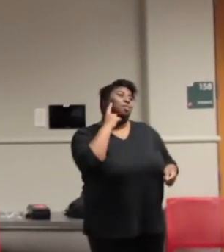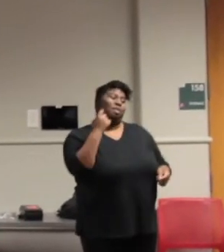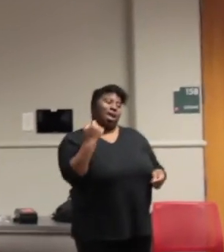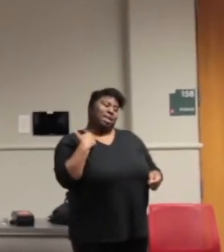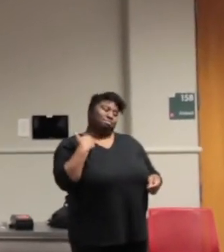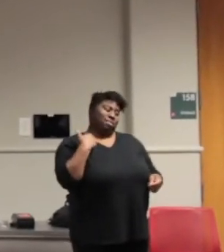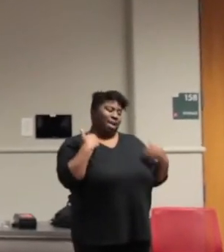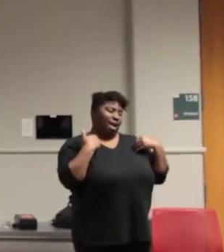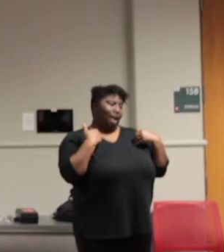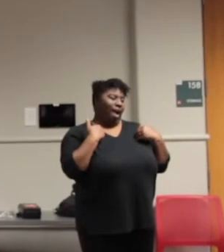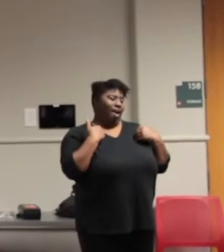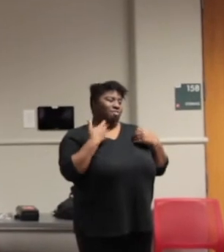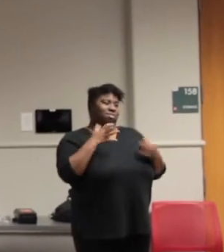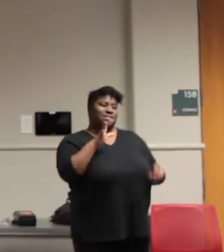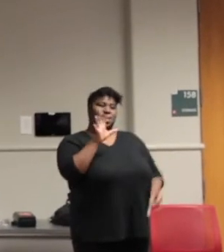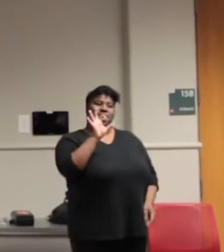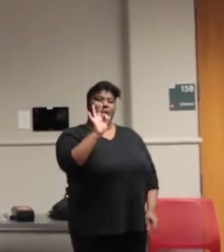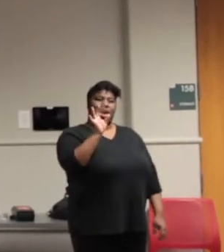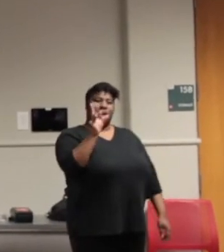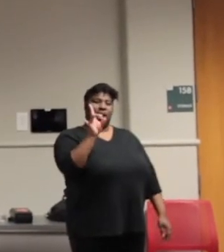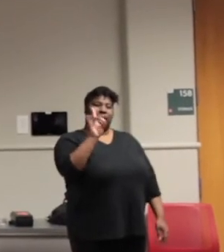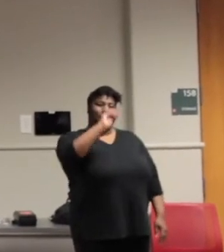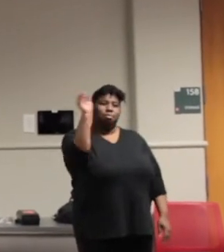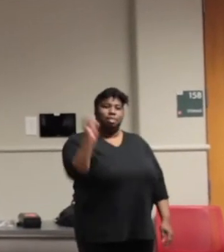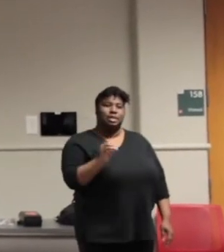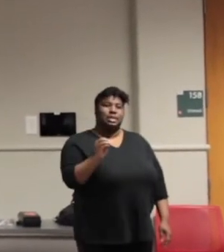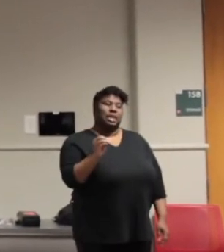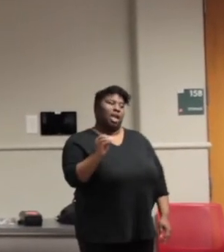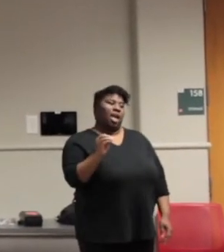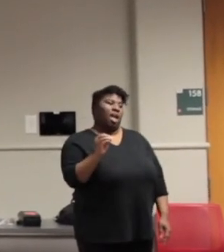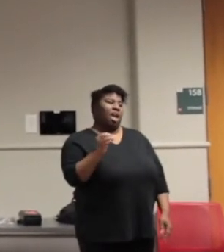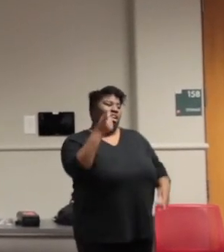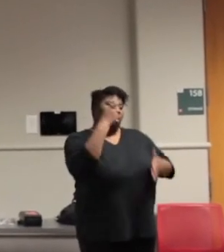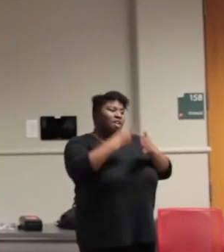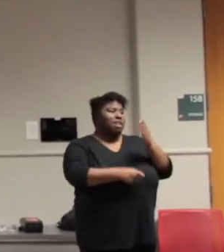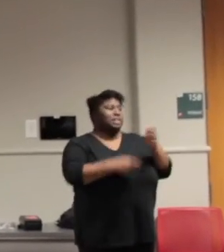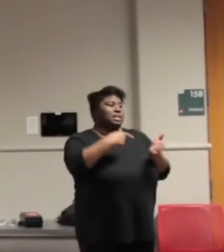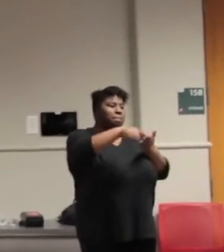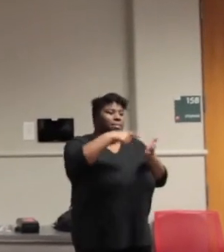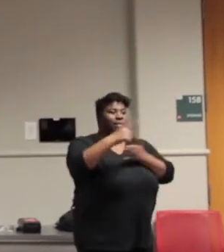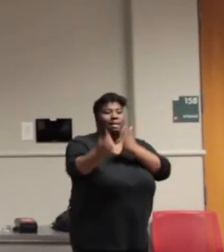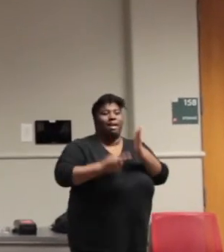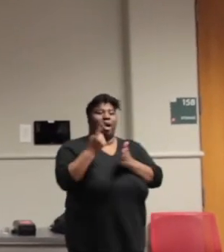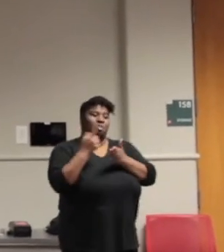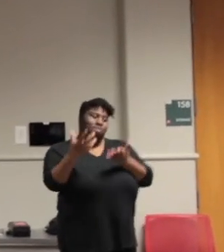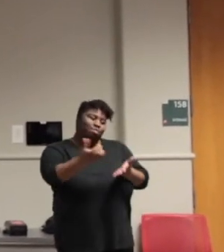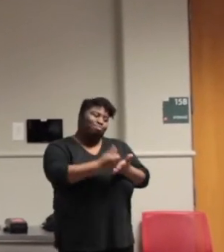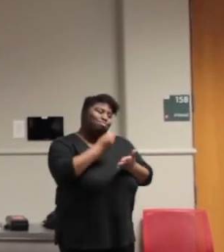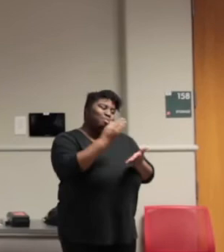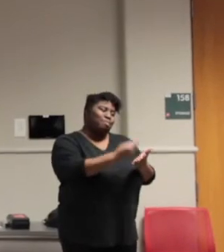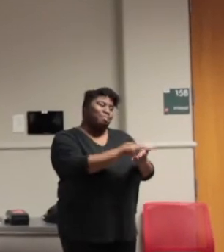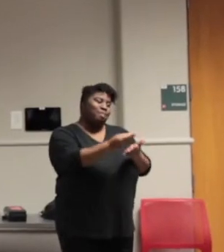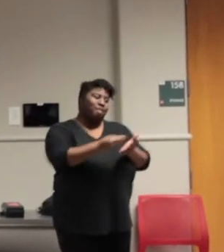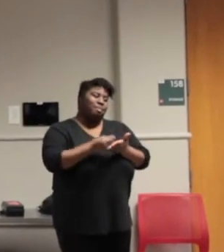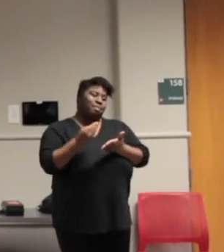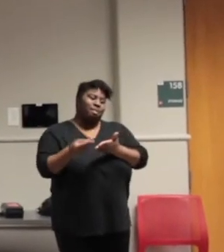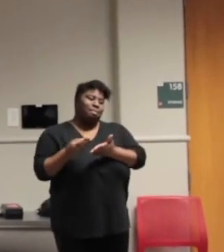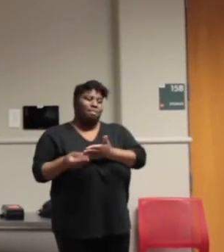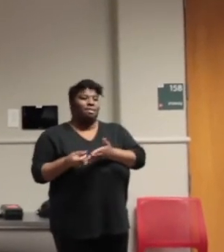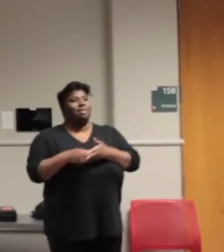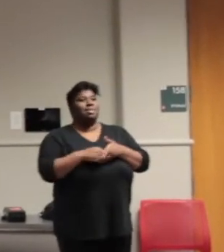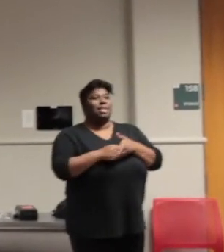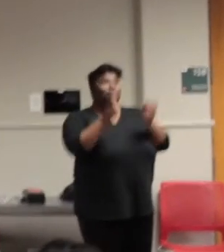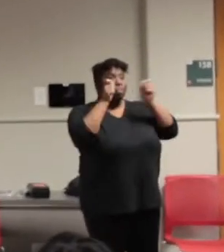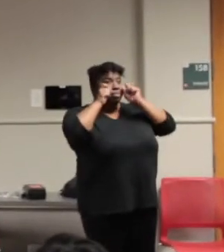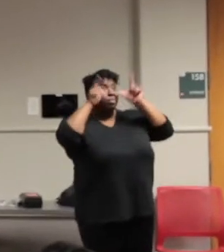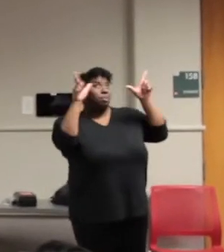between the 98% of time where costs are paid and hours are bought at bottom price? But I've also got plenty of wake-up calls. Let me